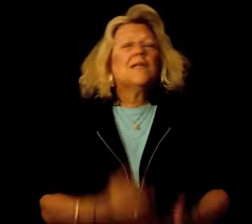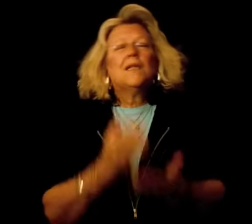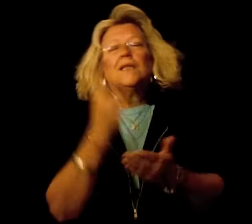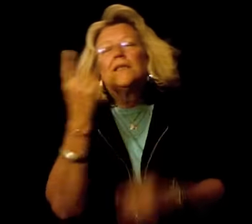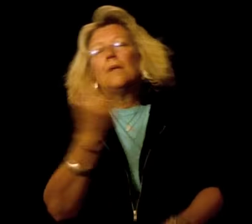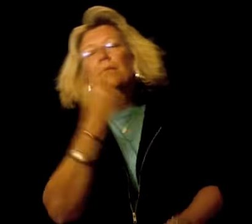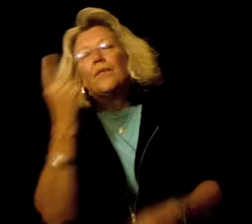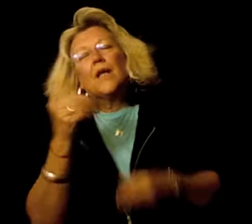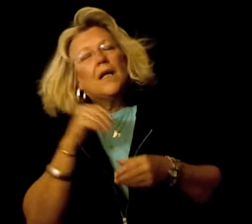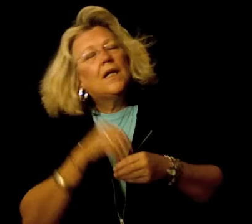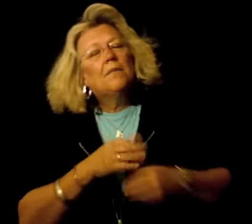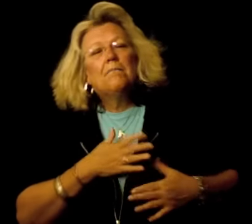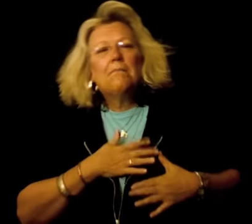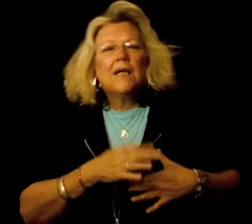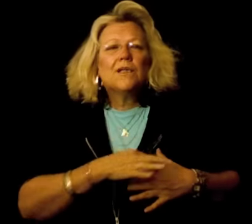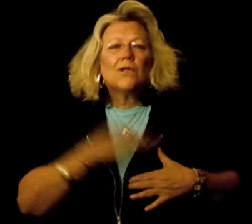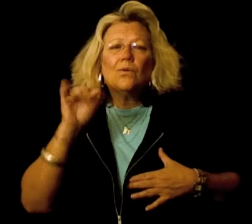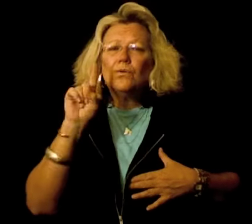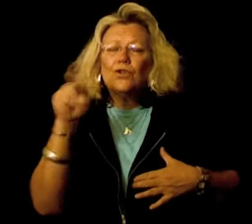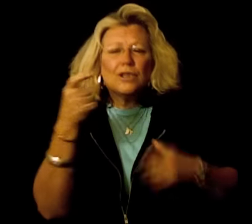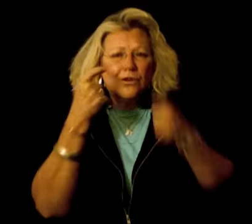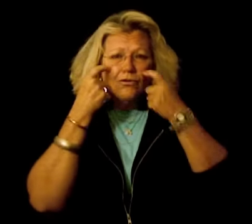Something in my soul described,